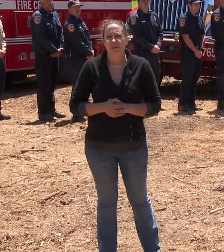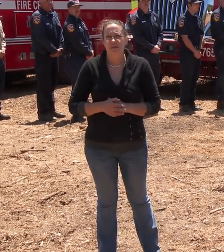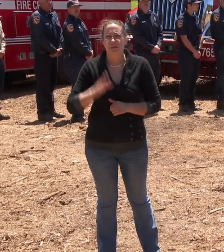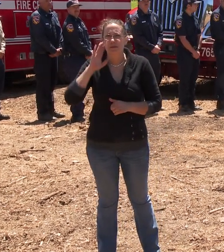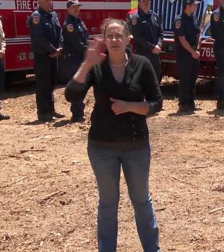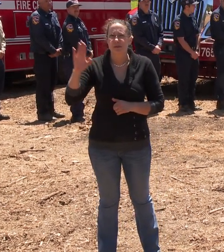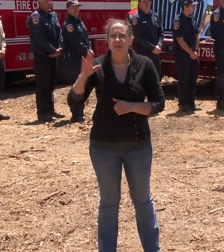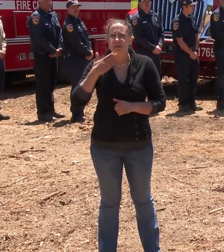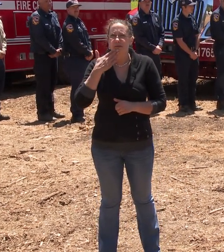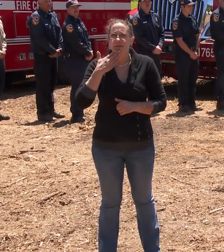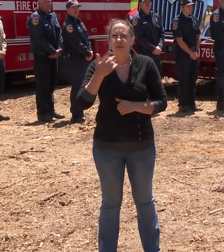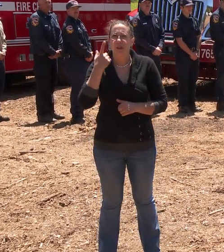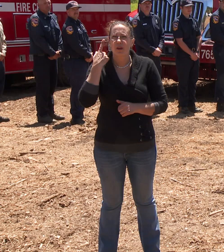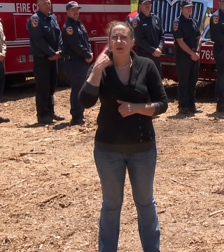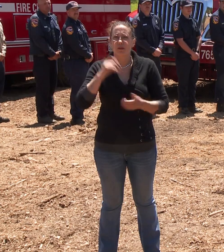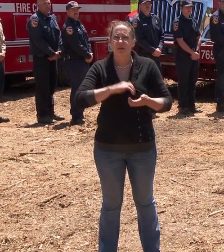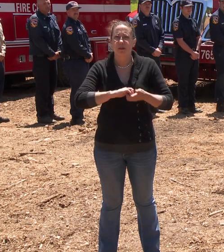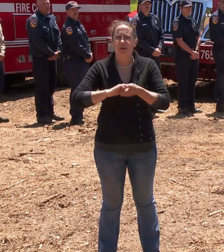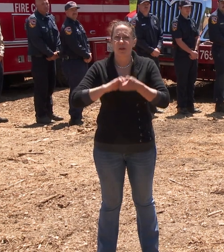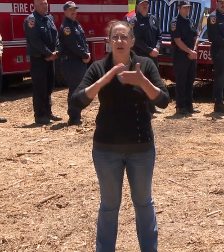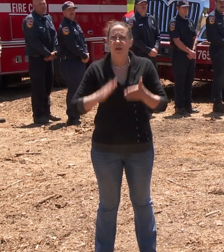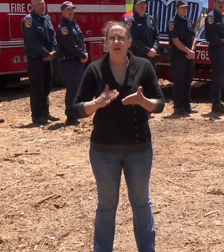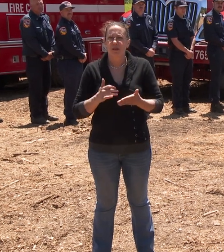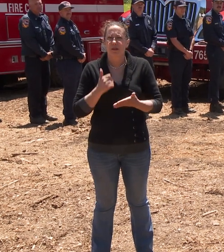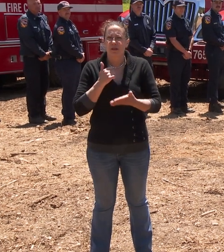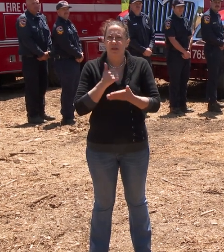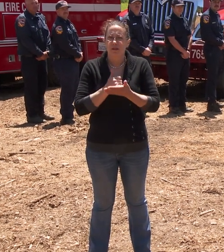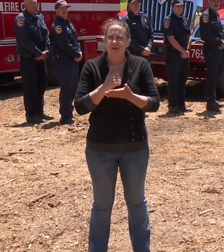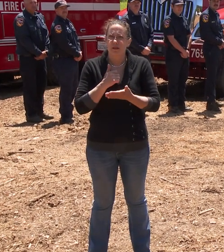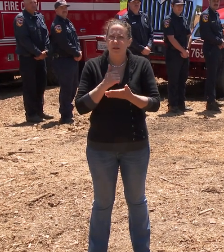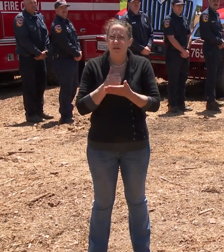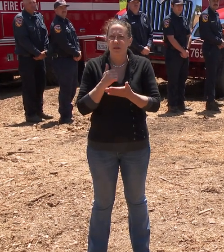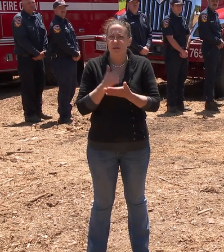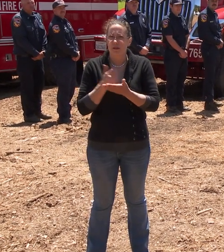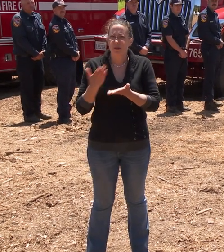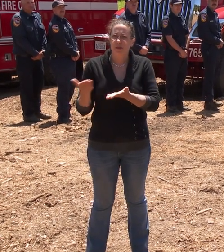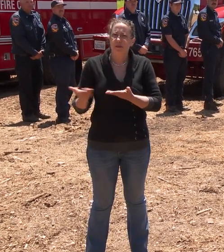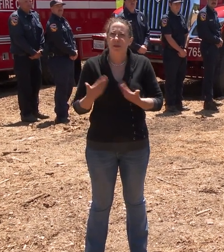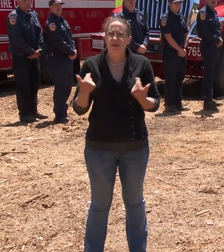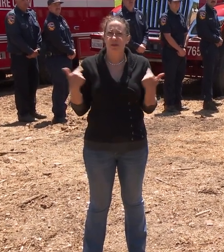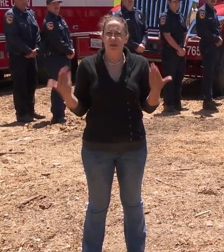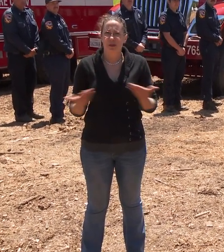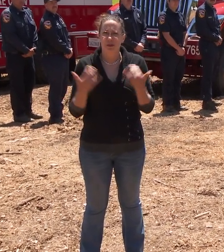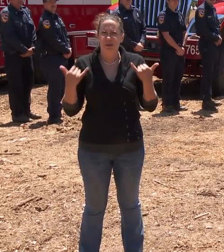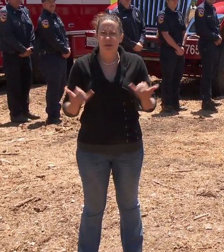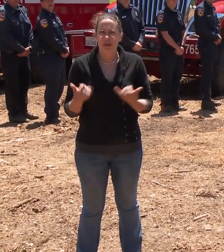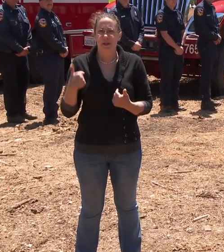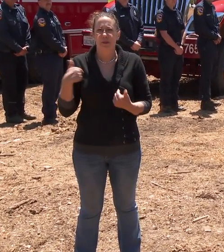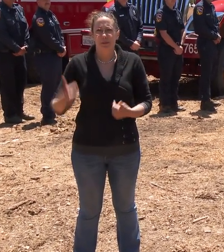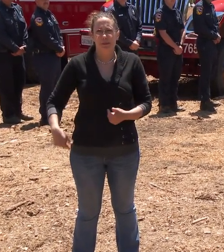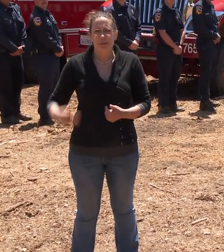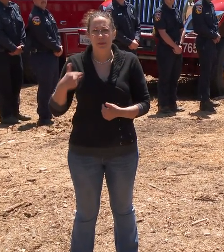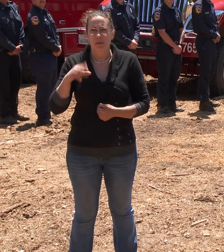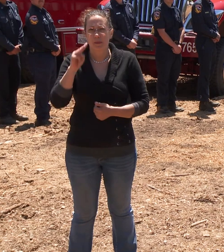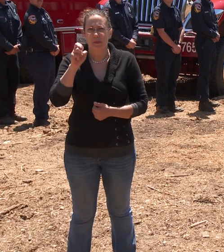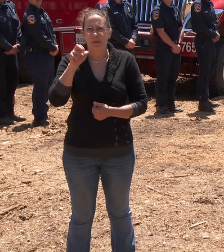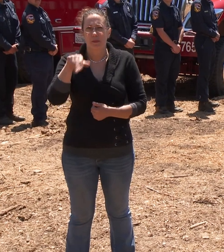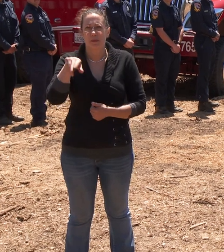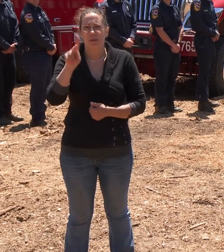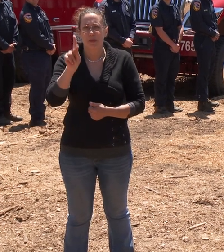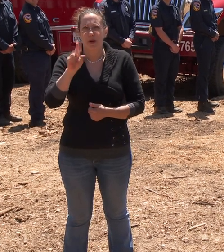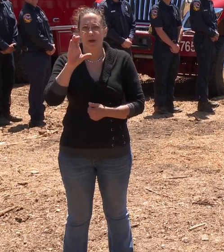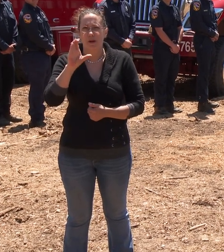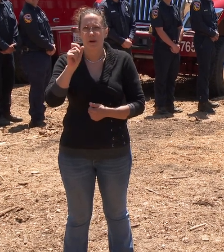Thank you to our colleagues at Cal Fire for hosting us here today. My name is Mark Corson. I'm Fire Assistant Chief with the